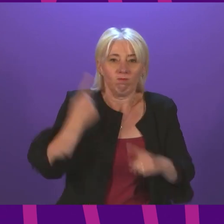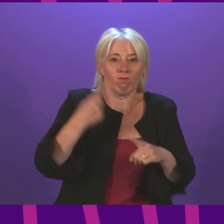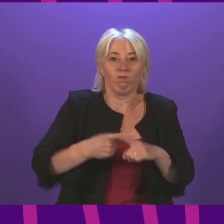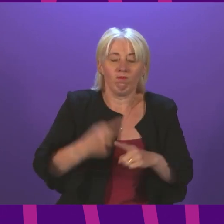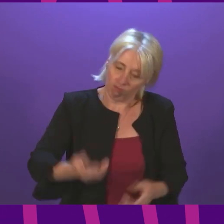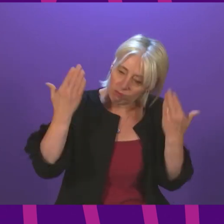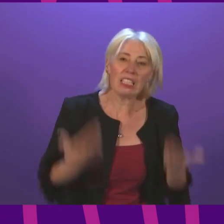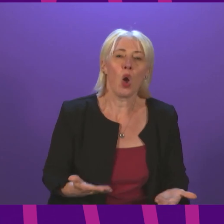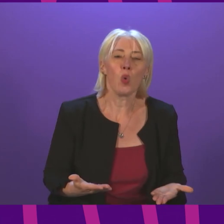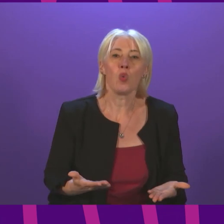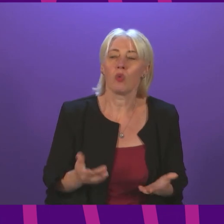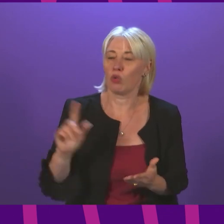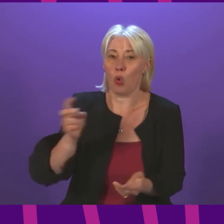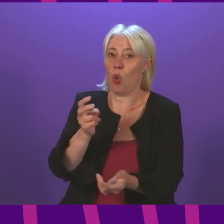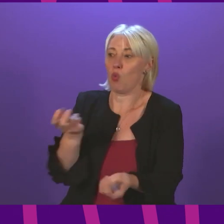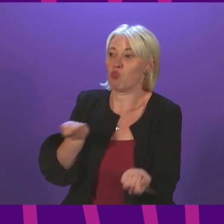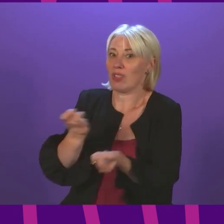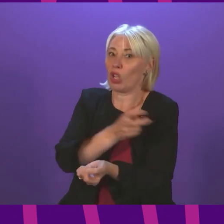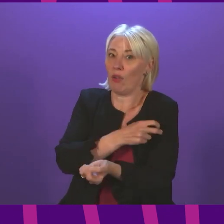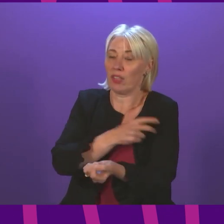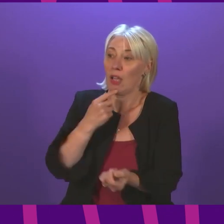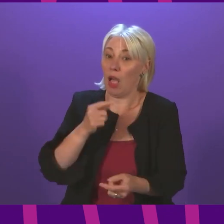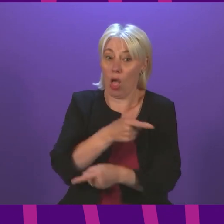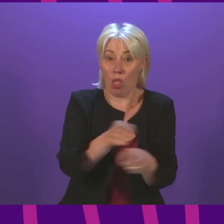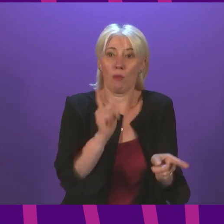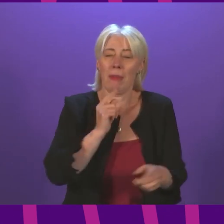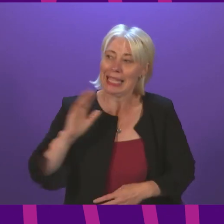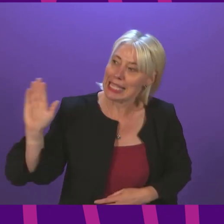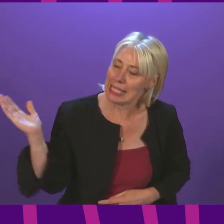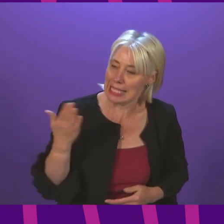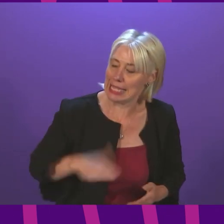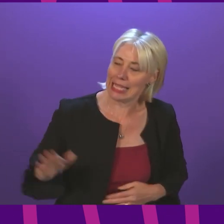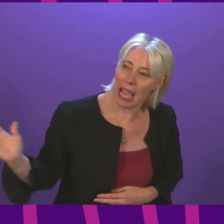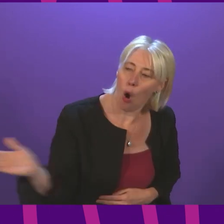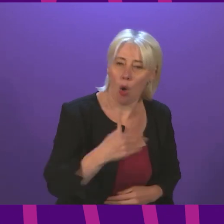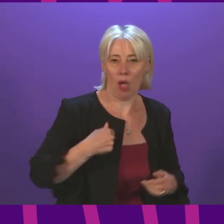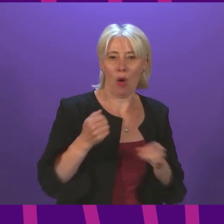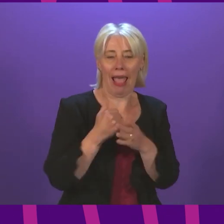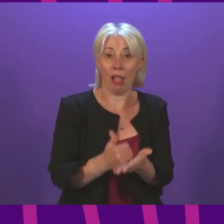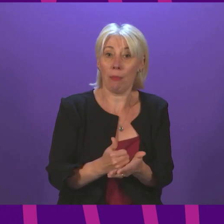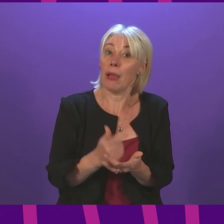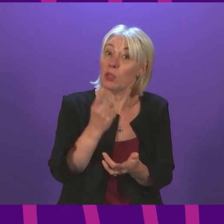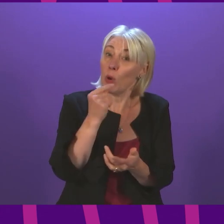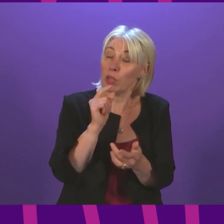now. Presiding officer, for those who need all of our help, there is such a thing as too late.